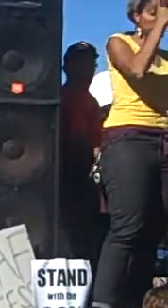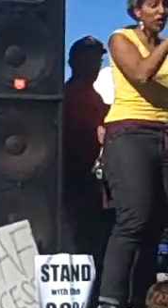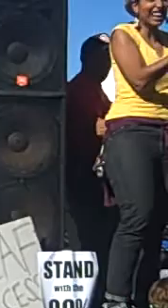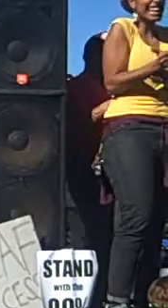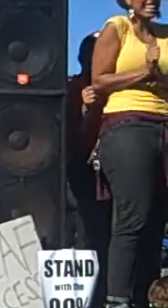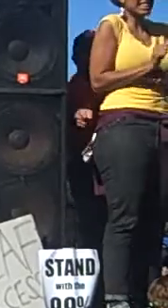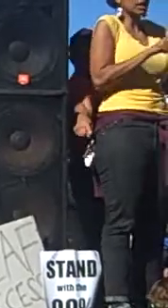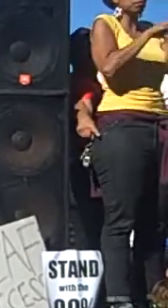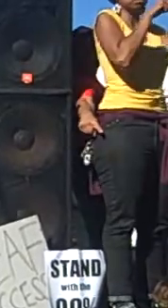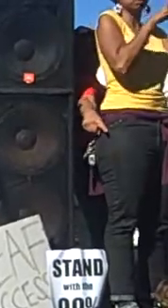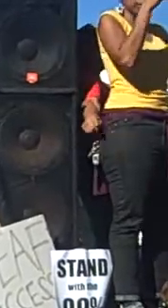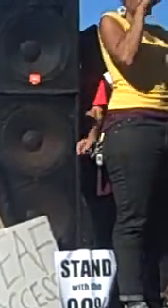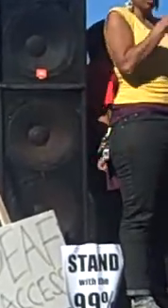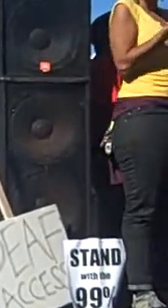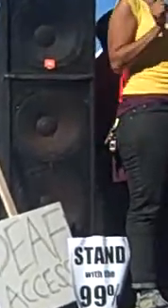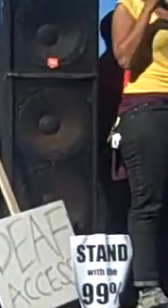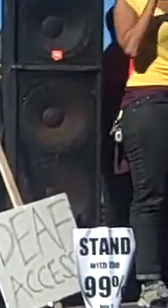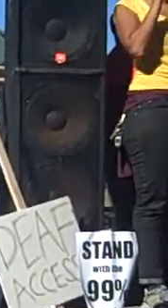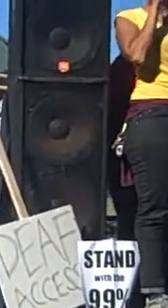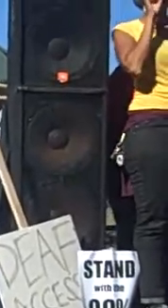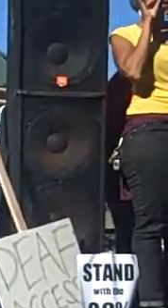ever given regarding cannabis.